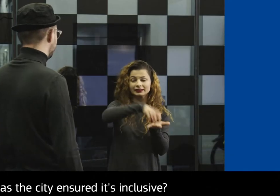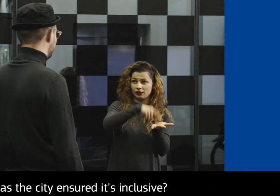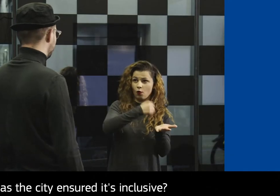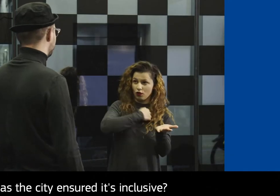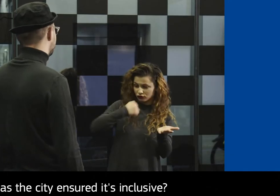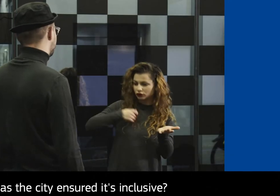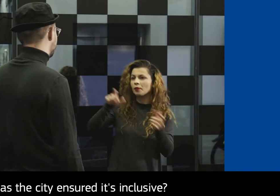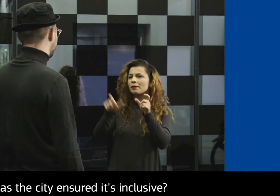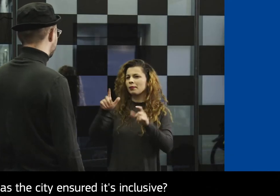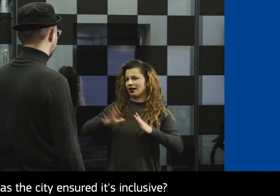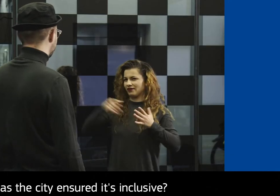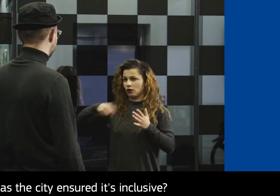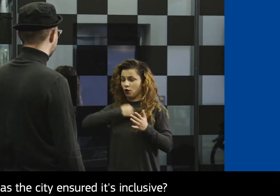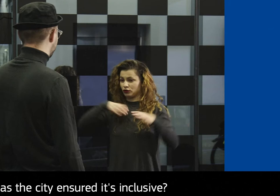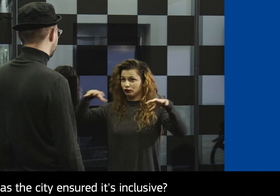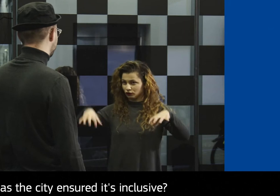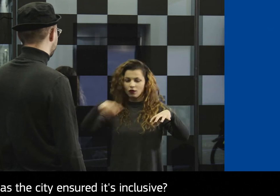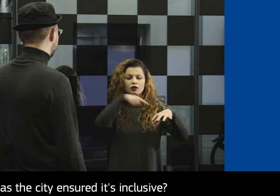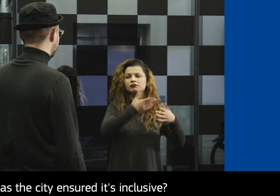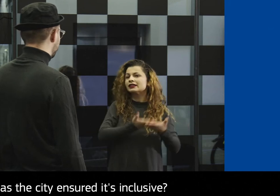How is the city ensuring it is inclusive?